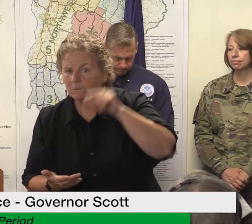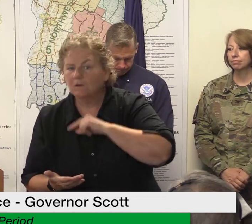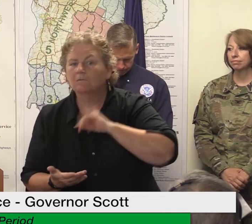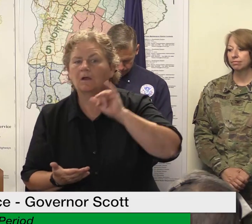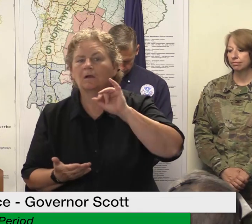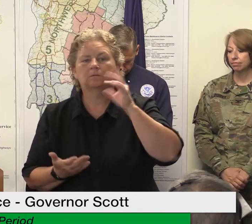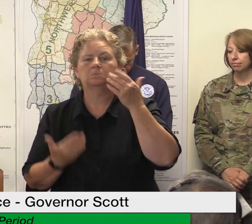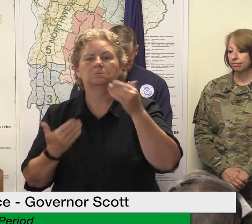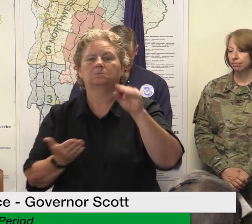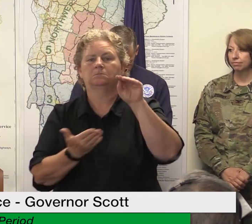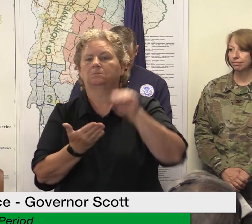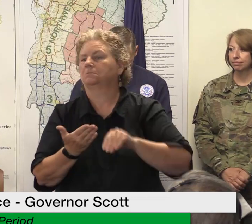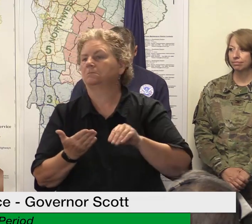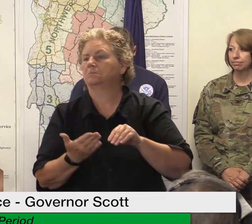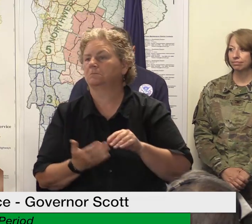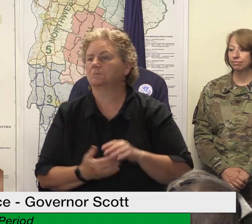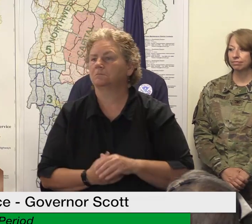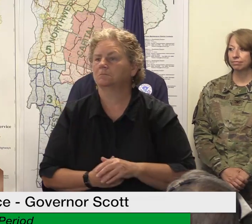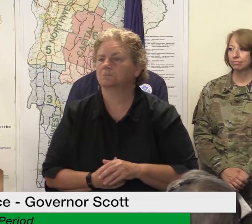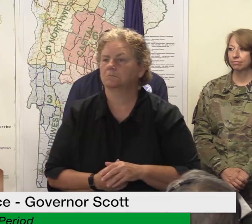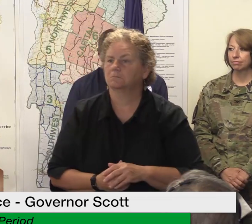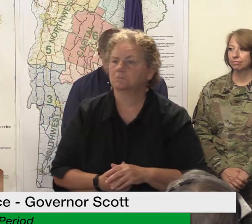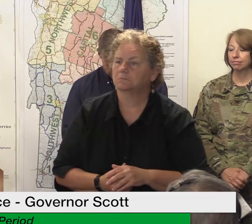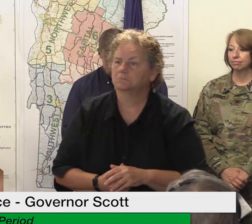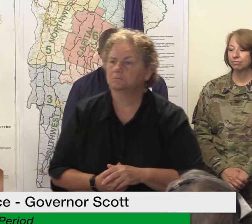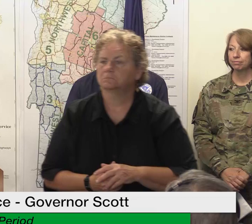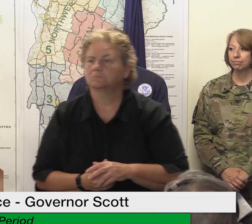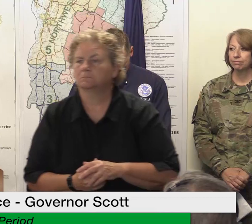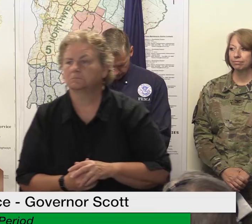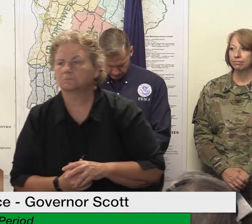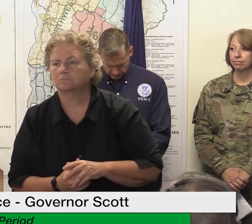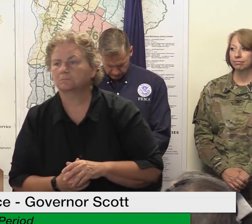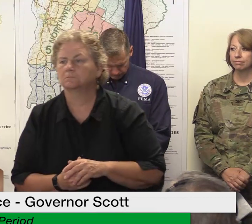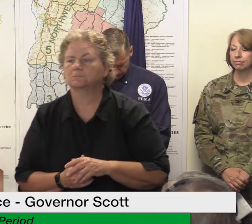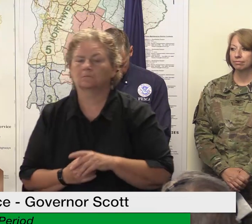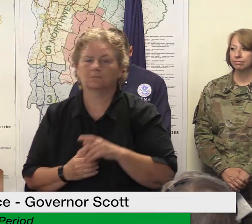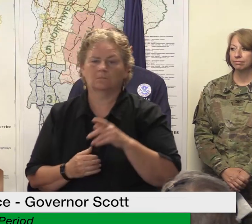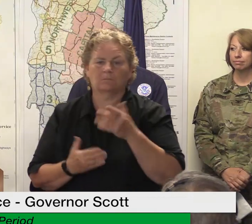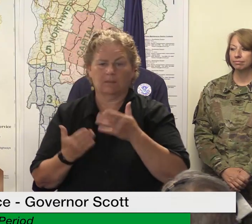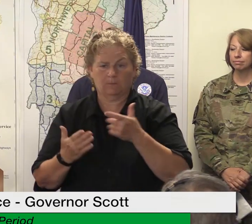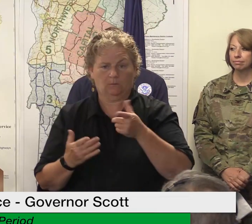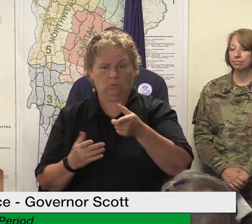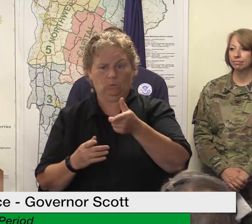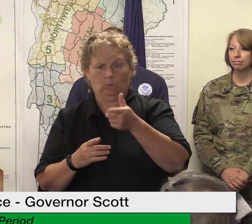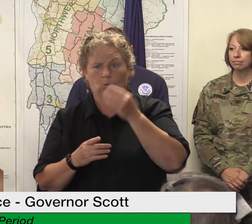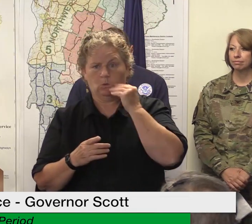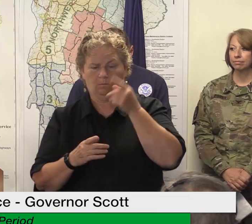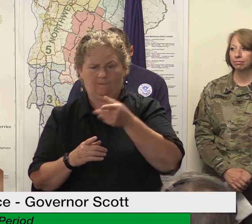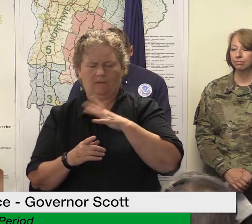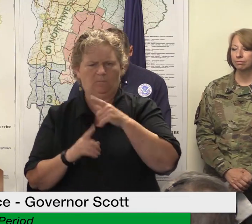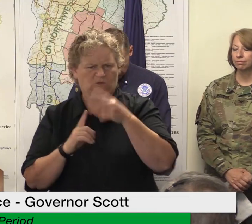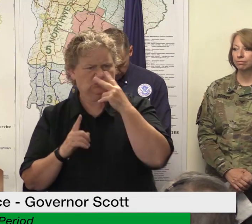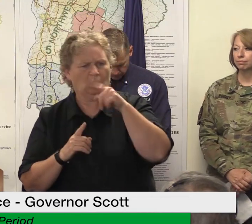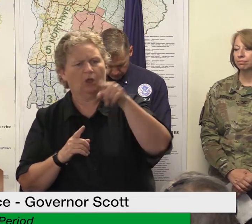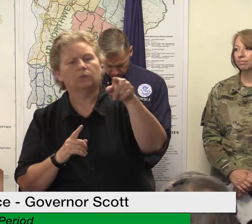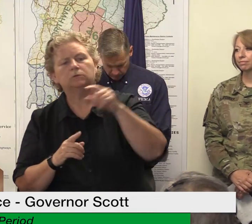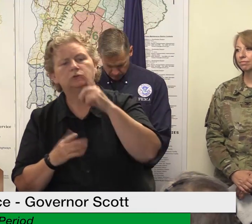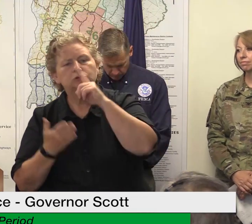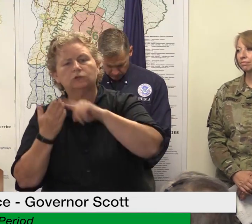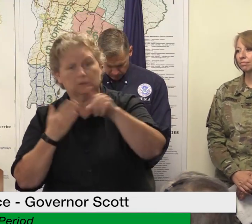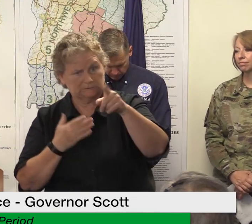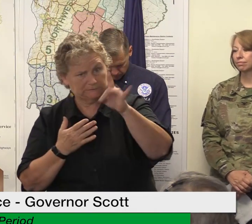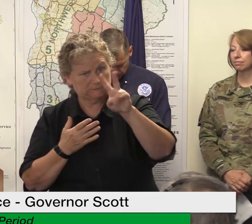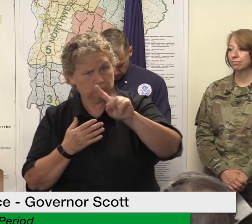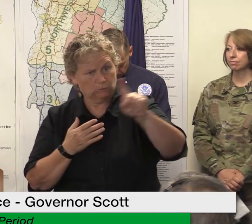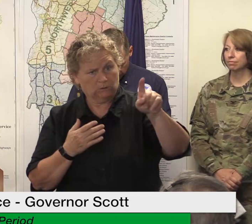think about your neighbors because if we don't get enough people and and don't meet the